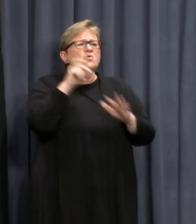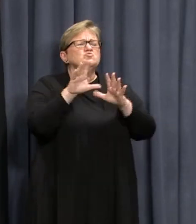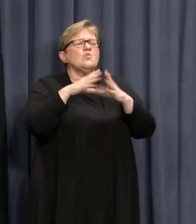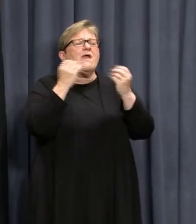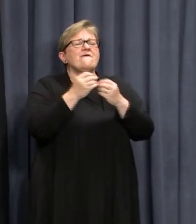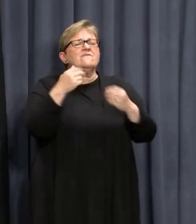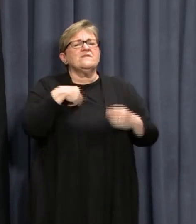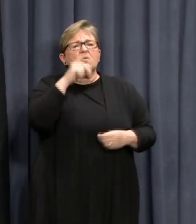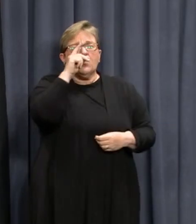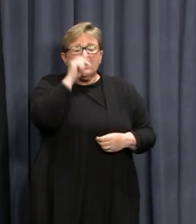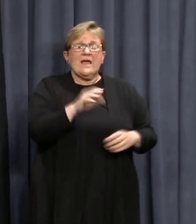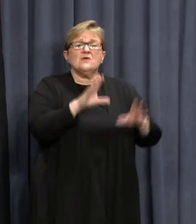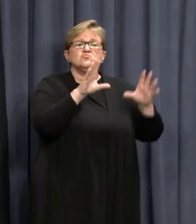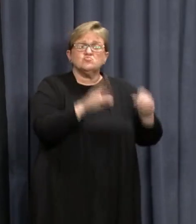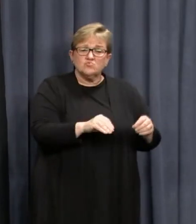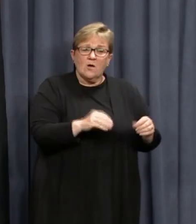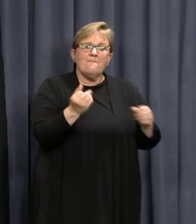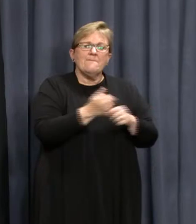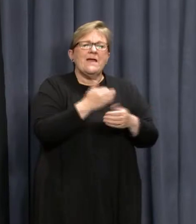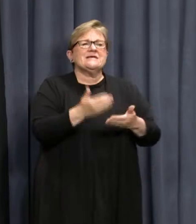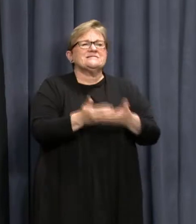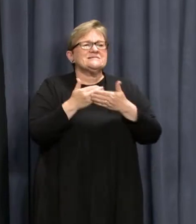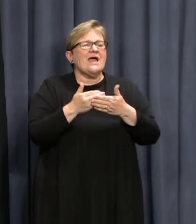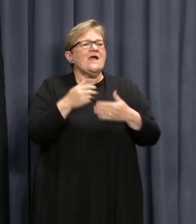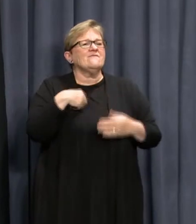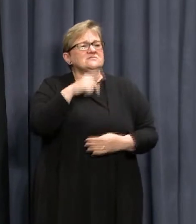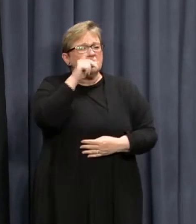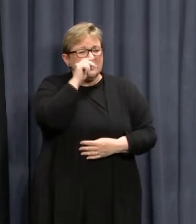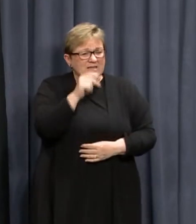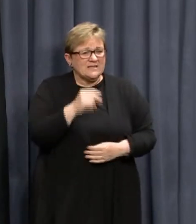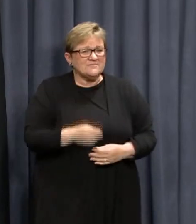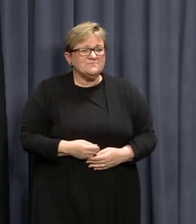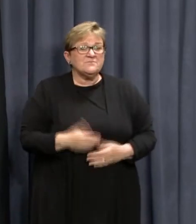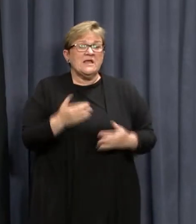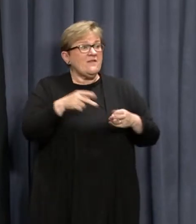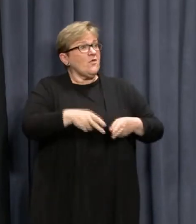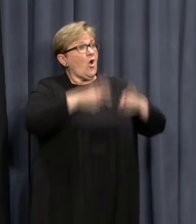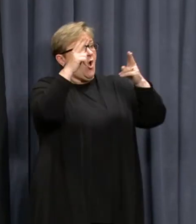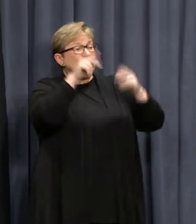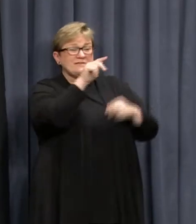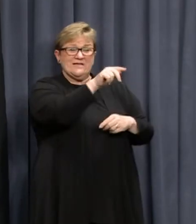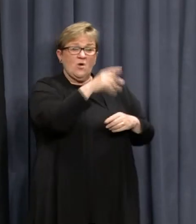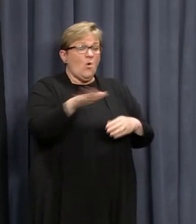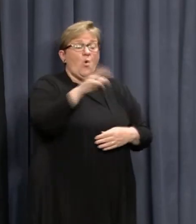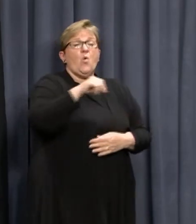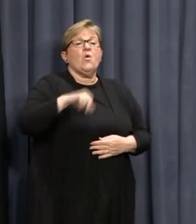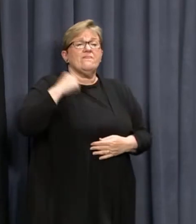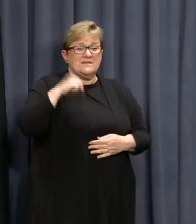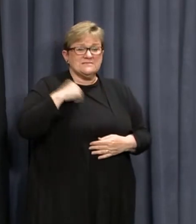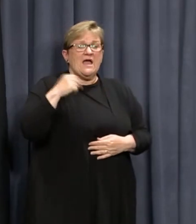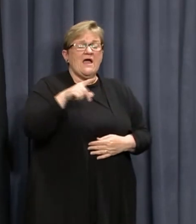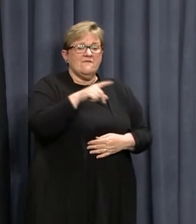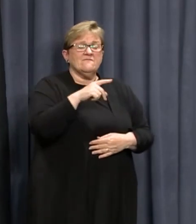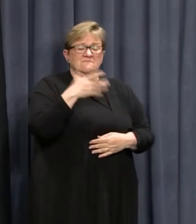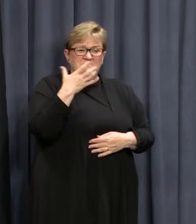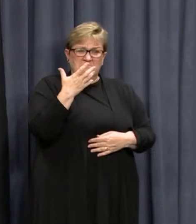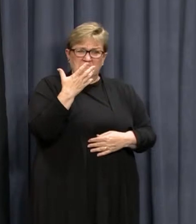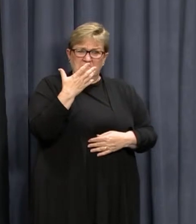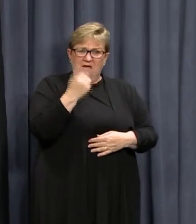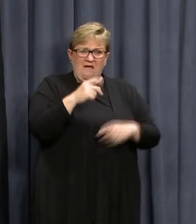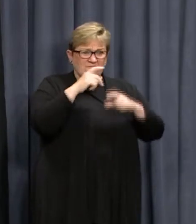everything we can to stop it and make it as safe as we possibly can. So in the hotel in question, all the staff were wearing